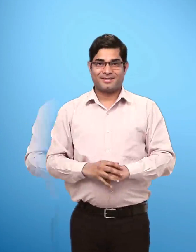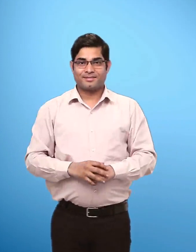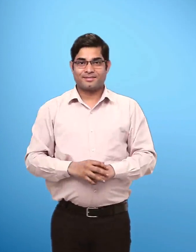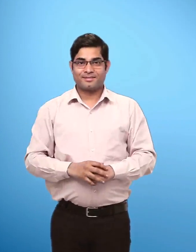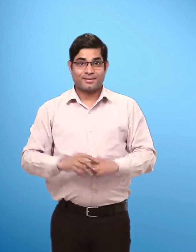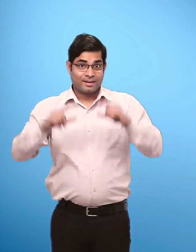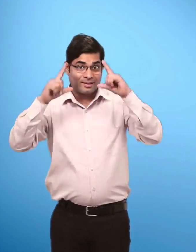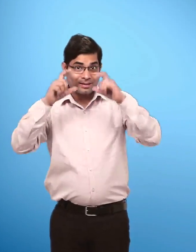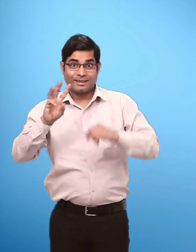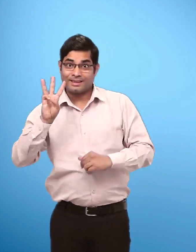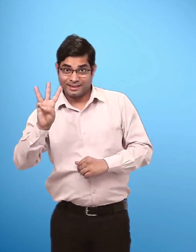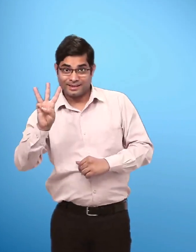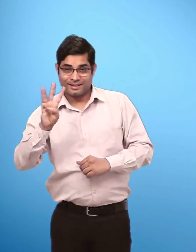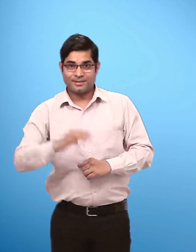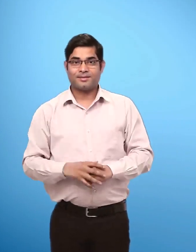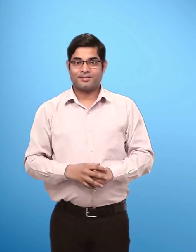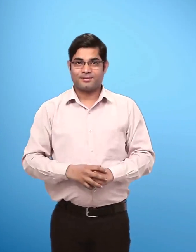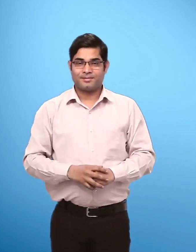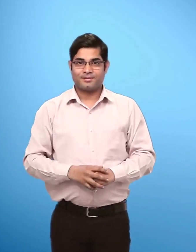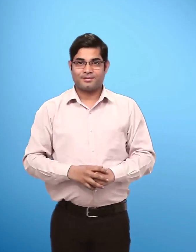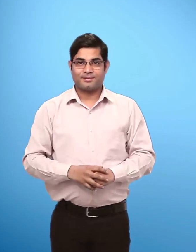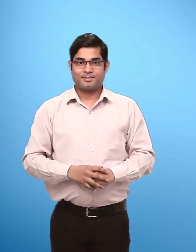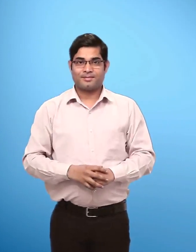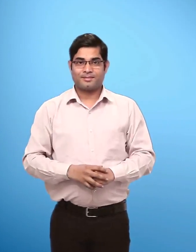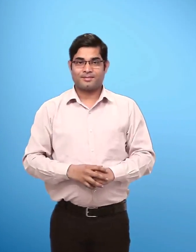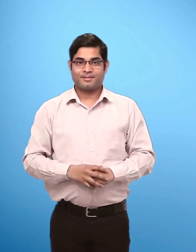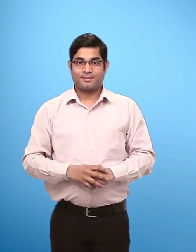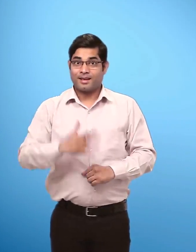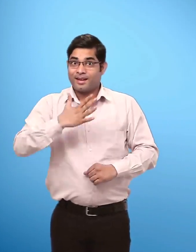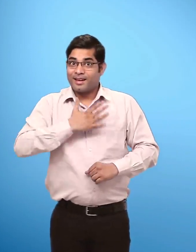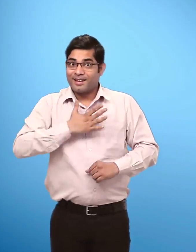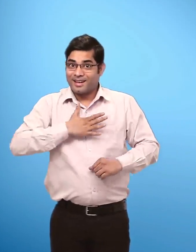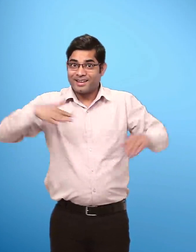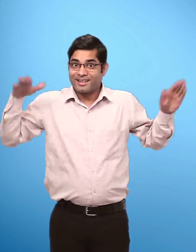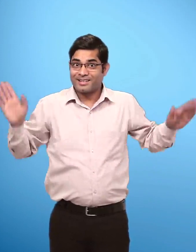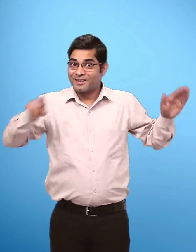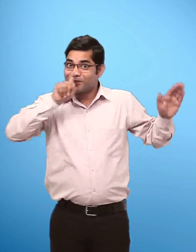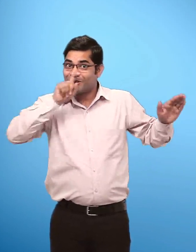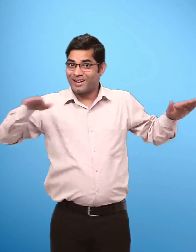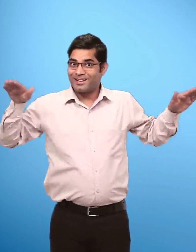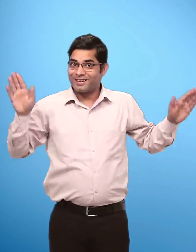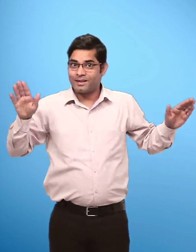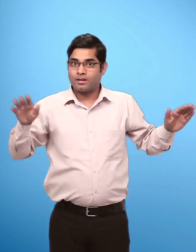Picture 3 Shows Parrots Parrots Outside The cage